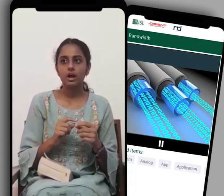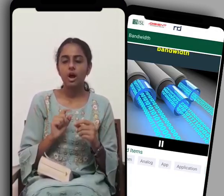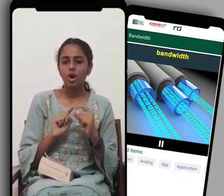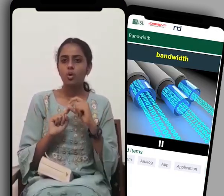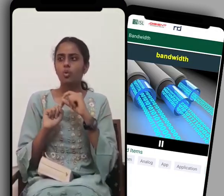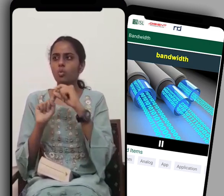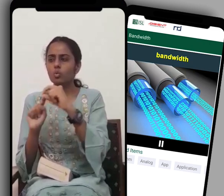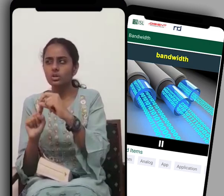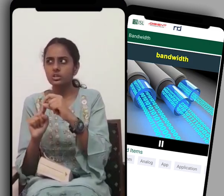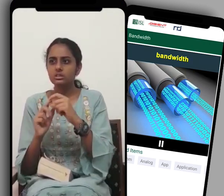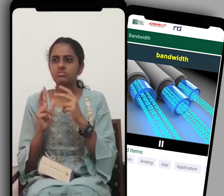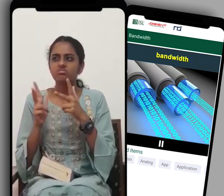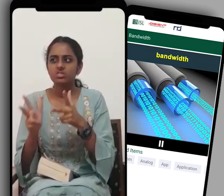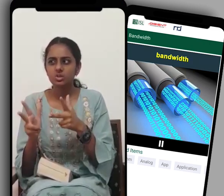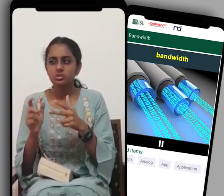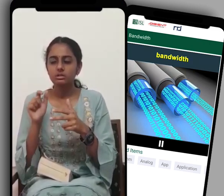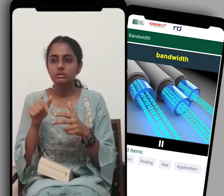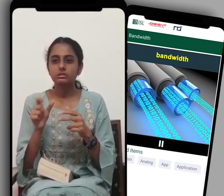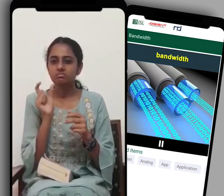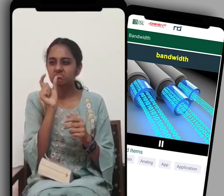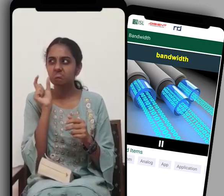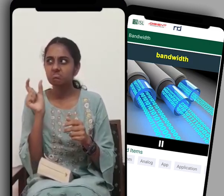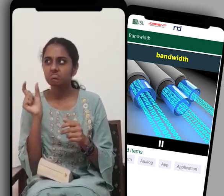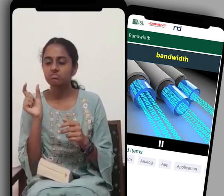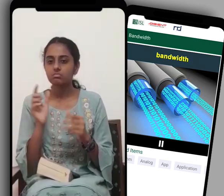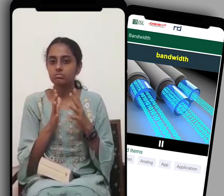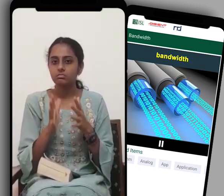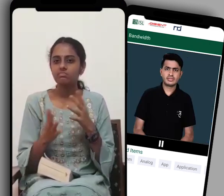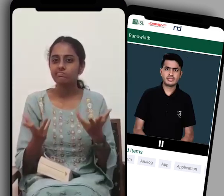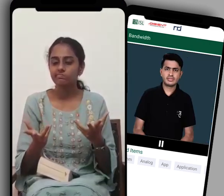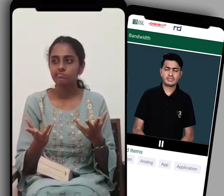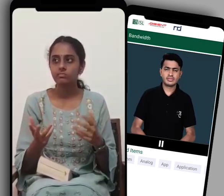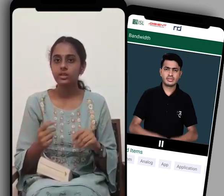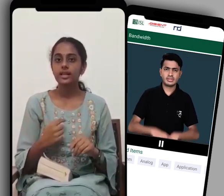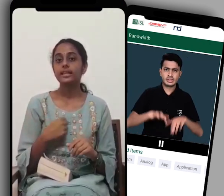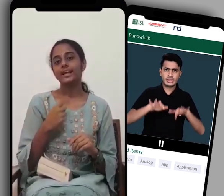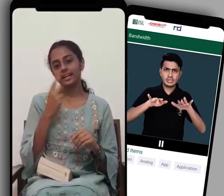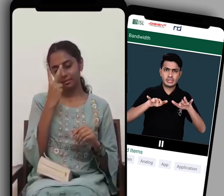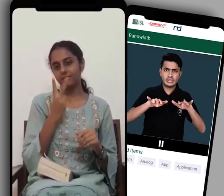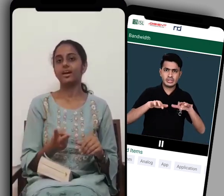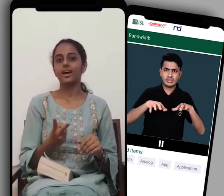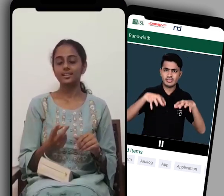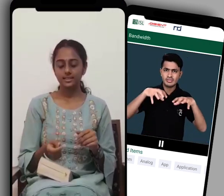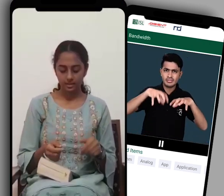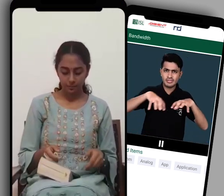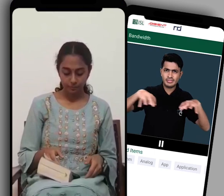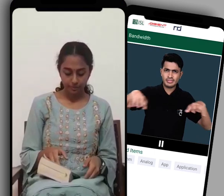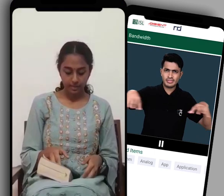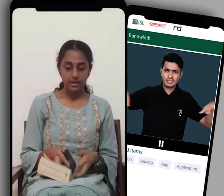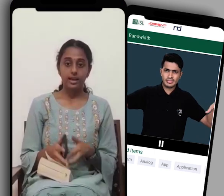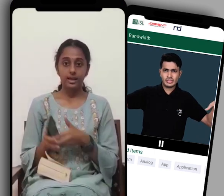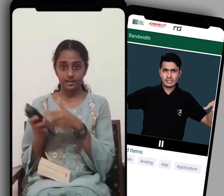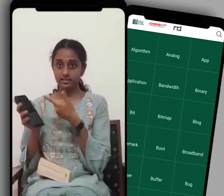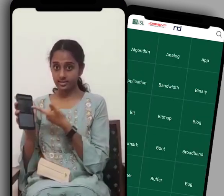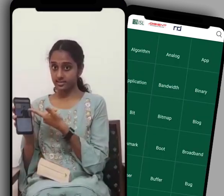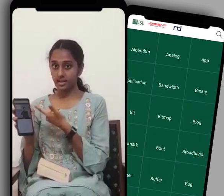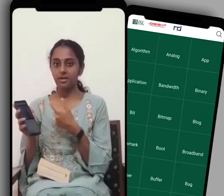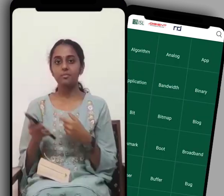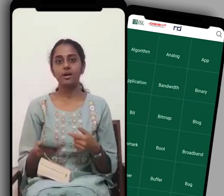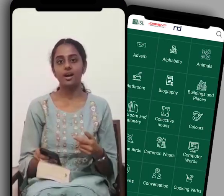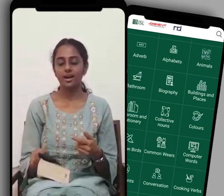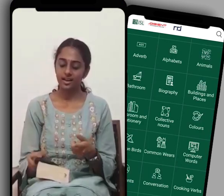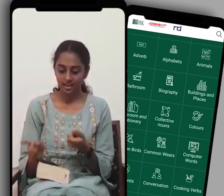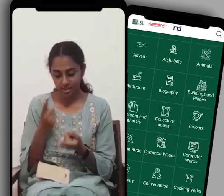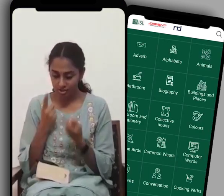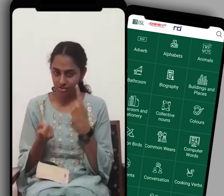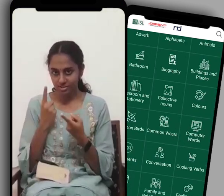to sign the certain words I don't know how to ask in a question or if I wish to talk to them that time I refer